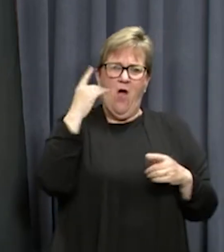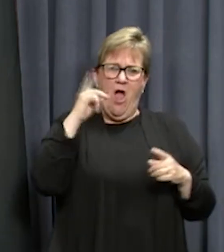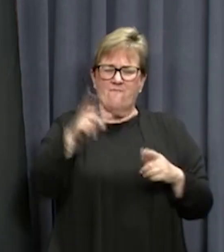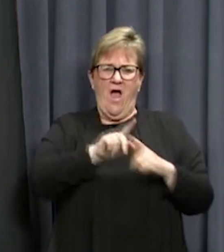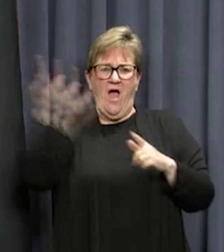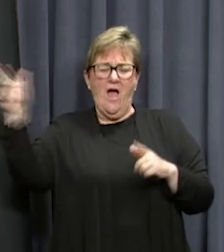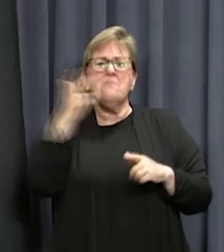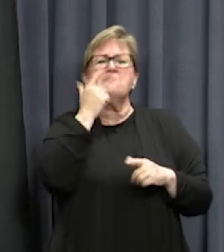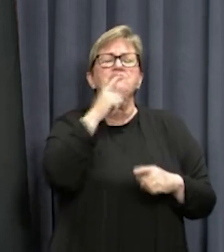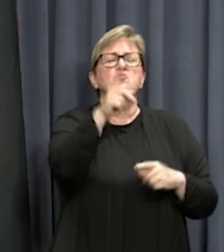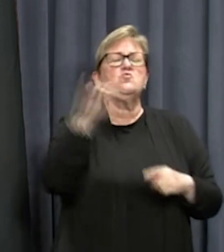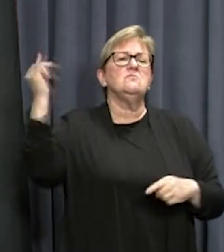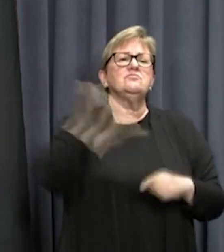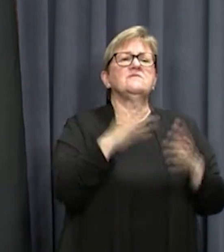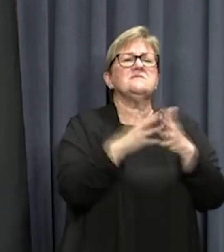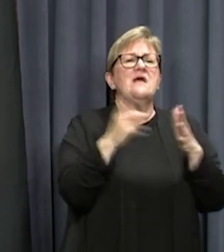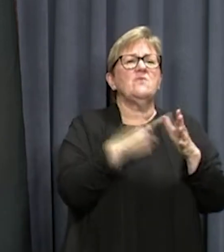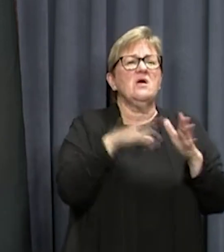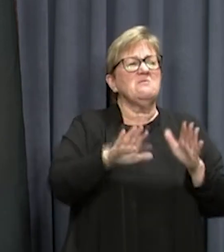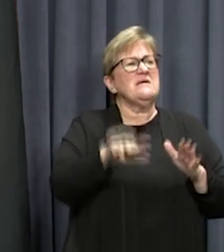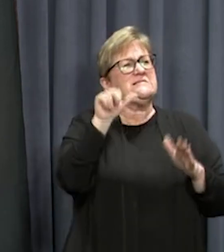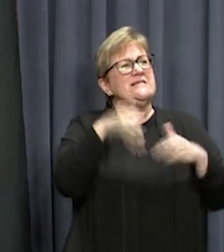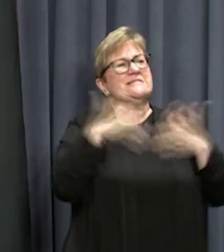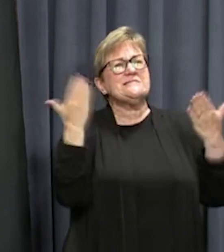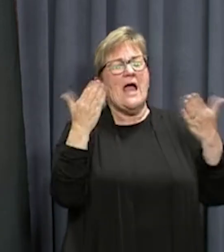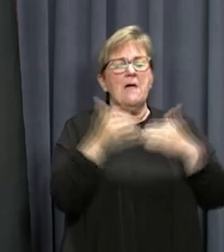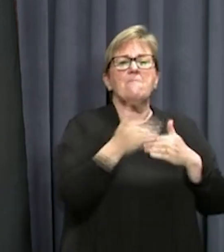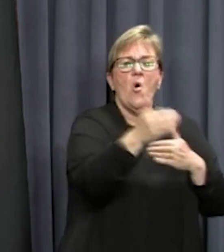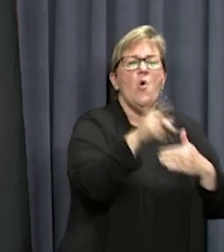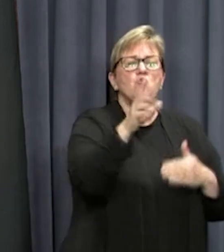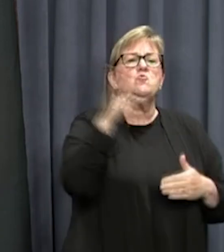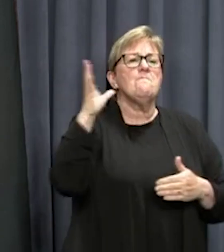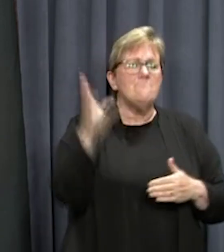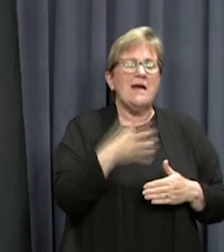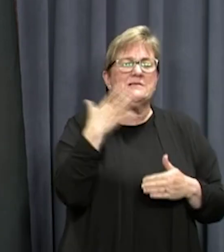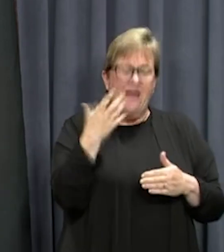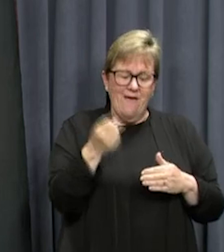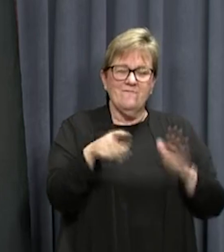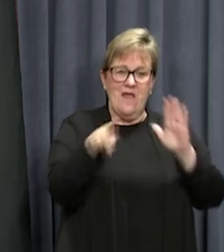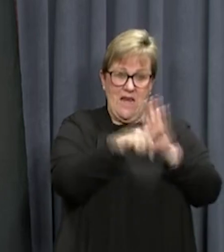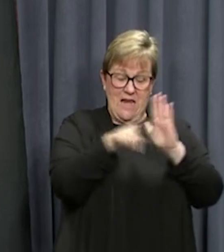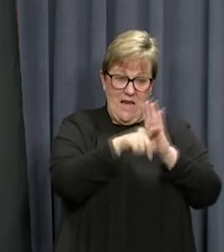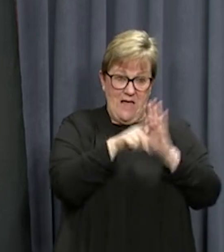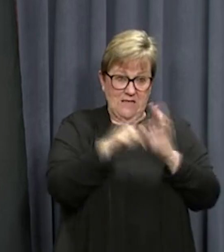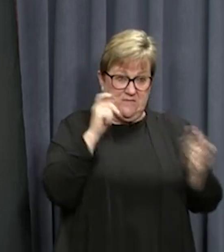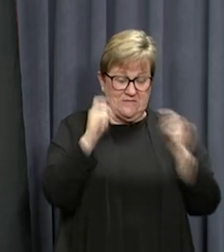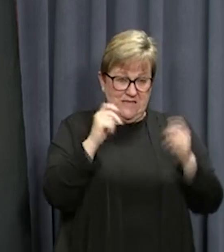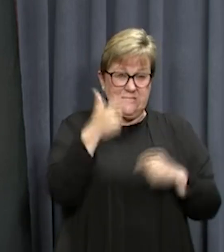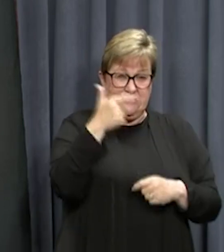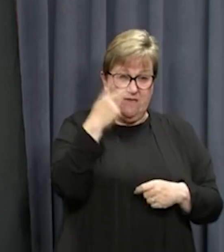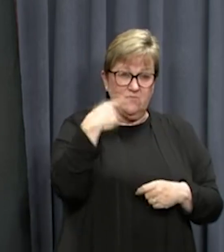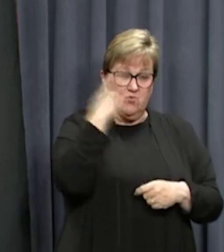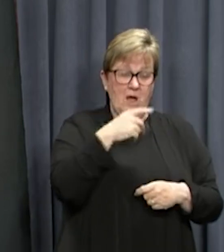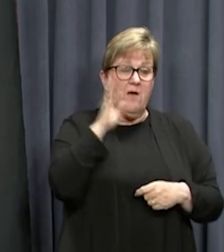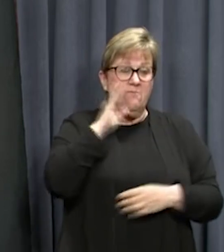If your trip into WA is for six days or more, you must receive a negative PCR test within 72